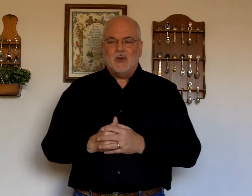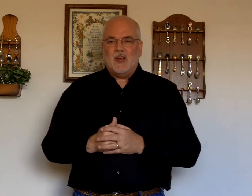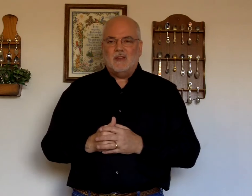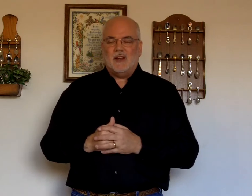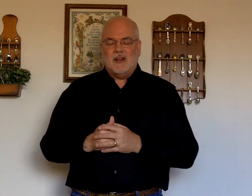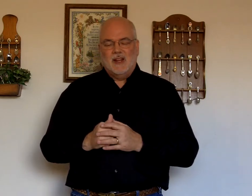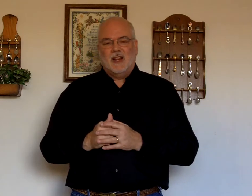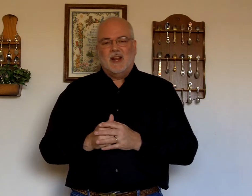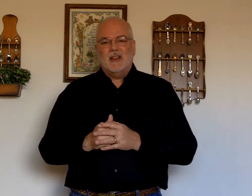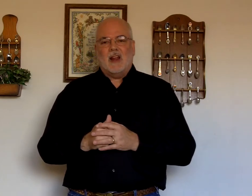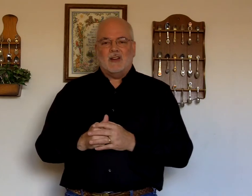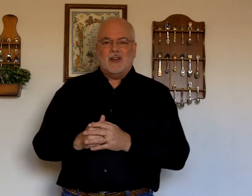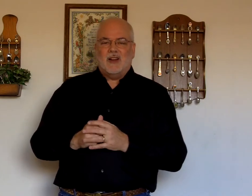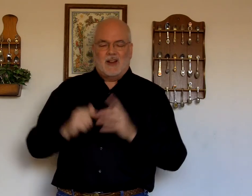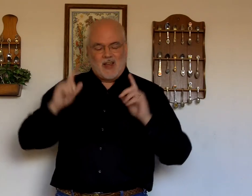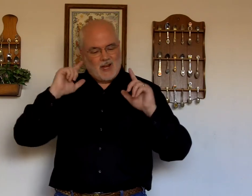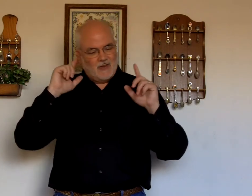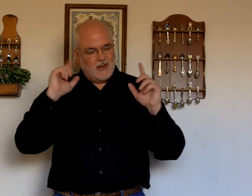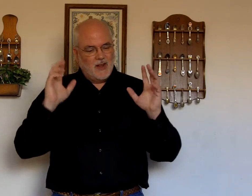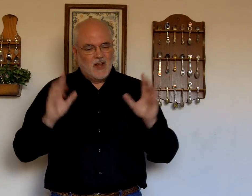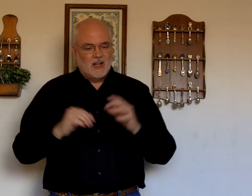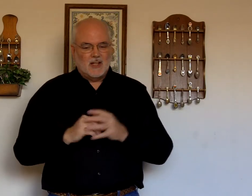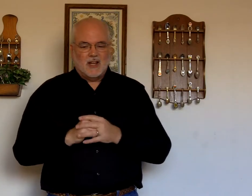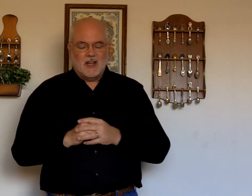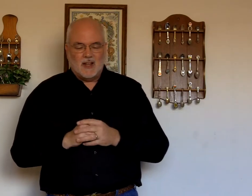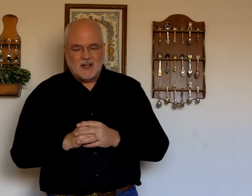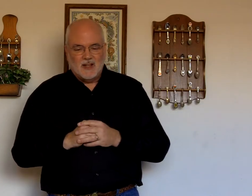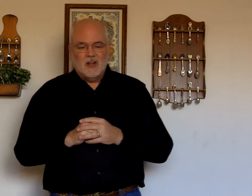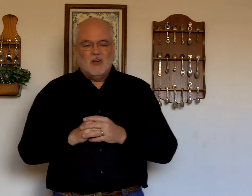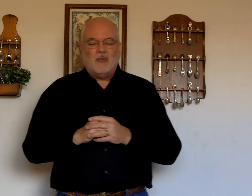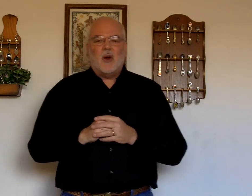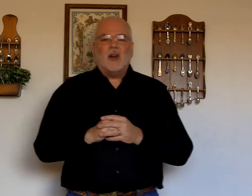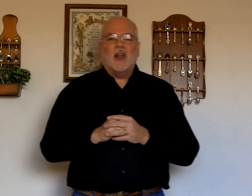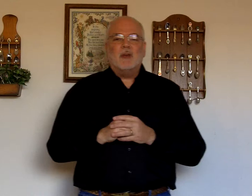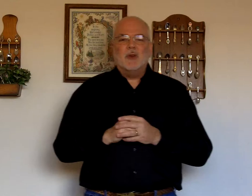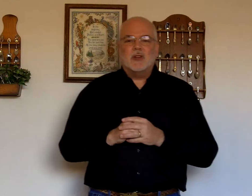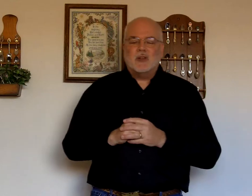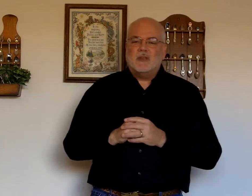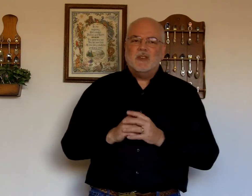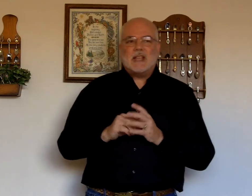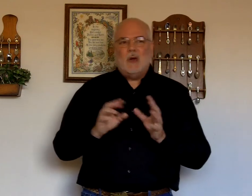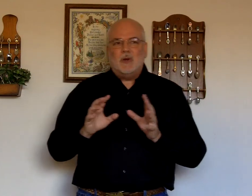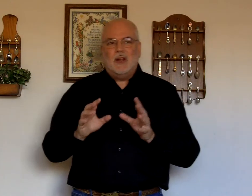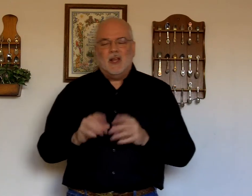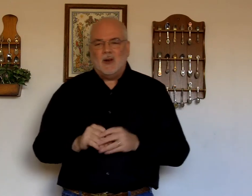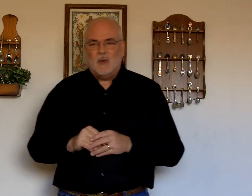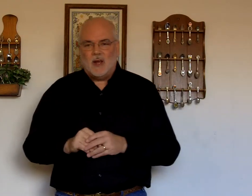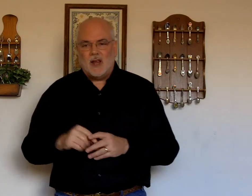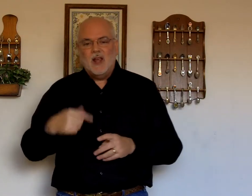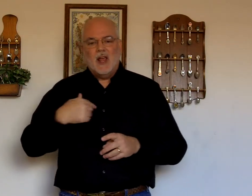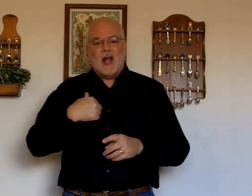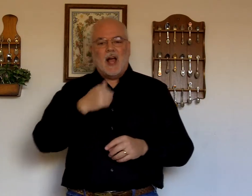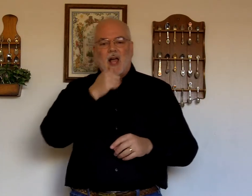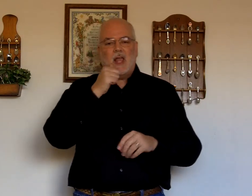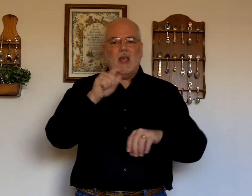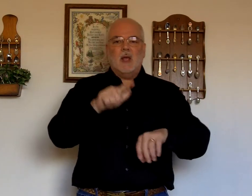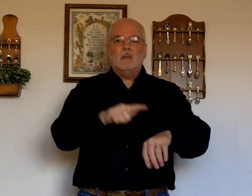think of it in that kind of a foreign language sounding kind of way. I am